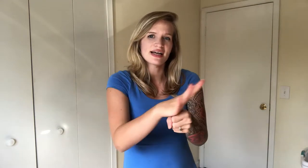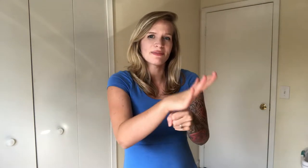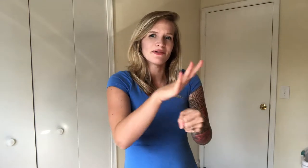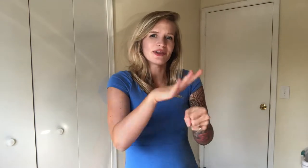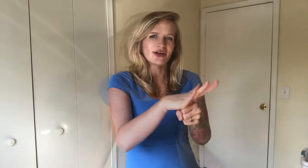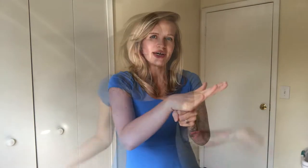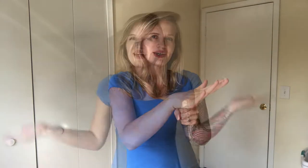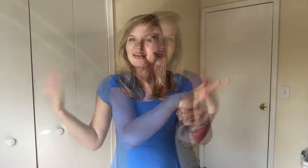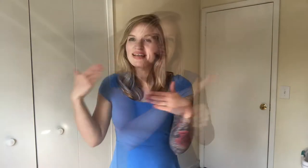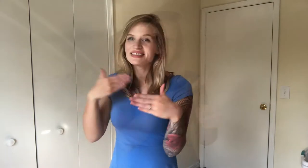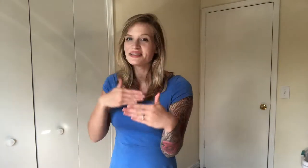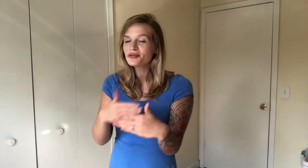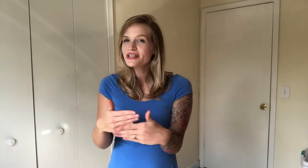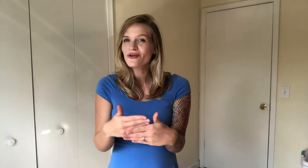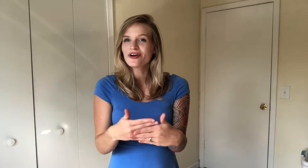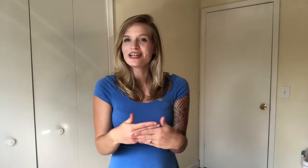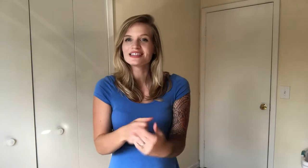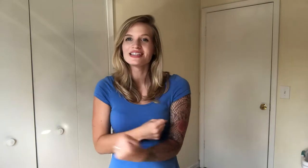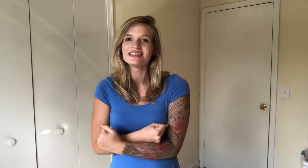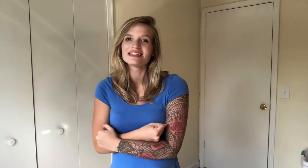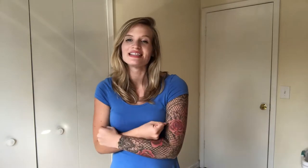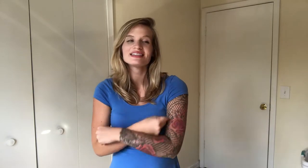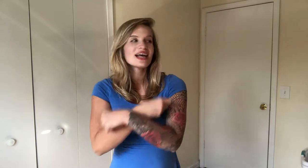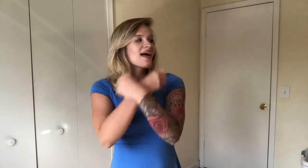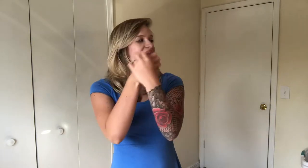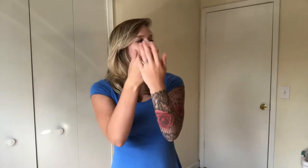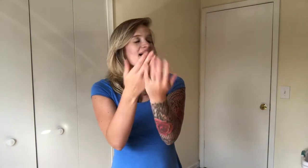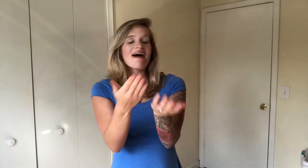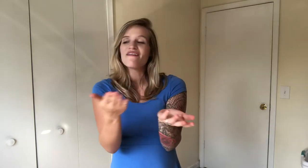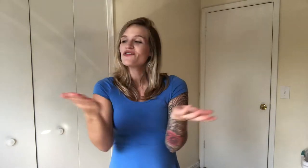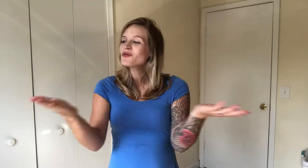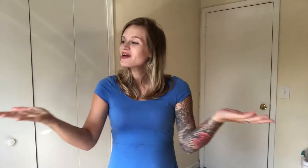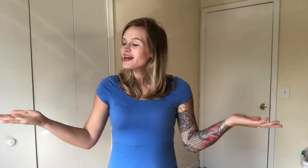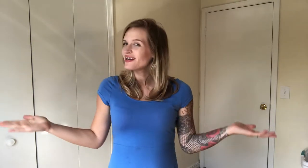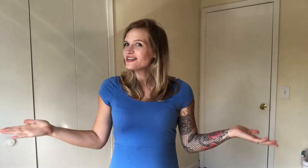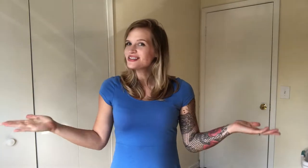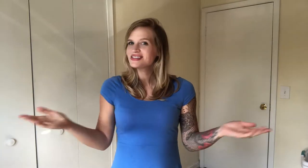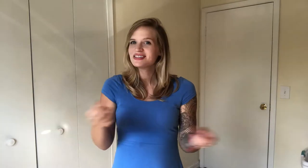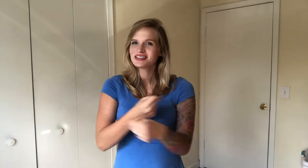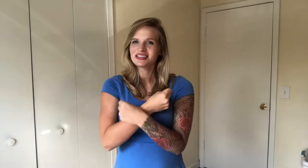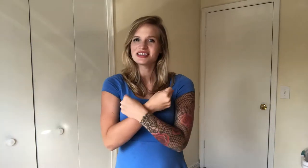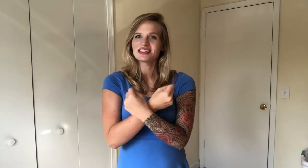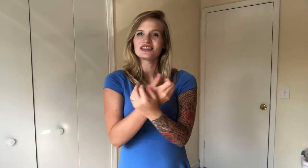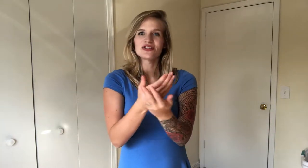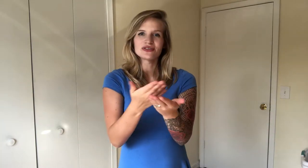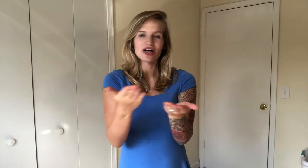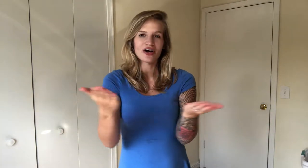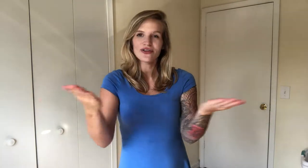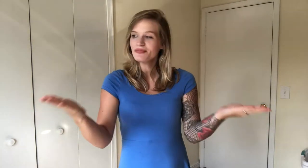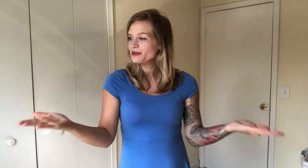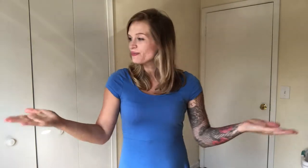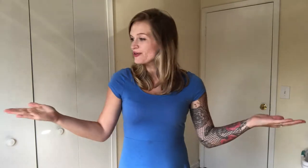top it with your hand. And it's the pre chorus and it says everyone else. So this just shows all the people,